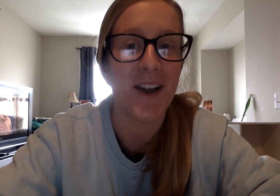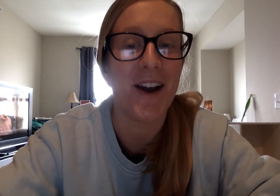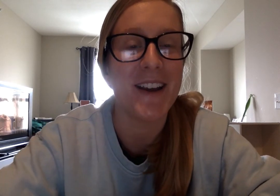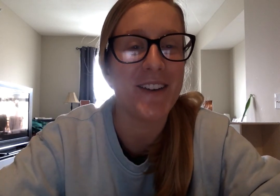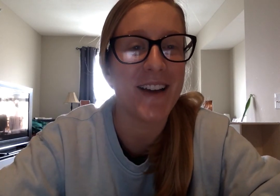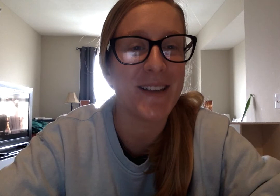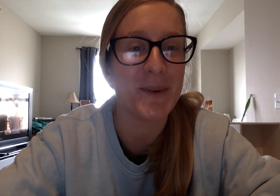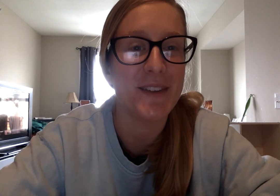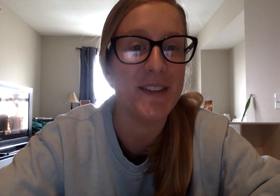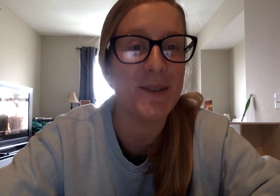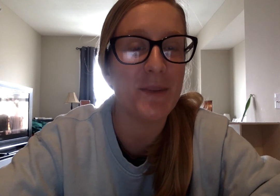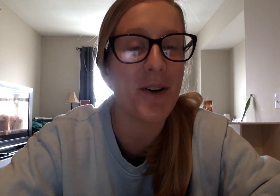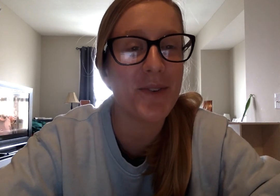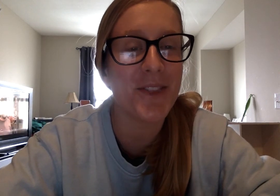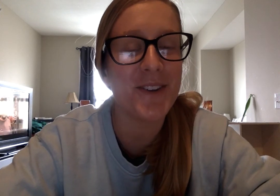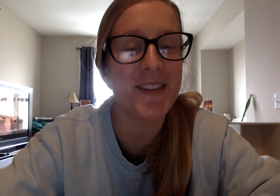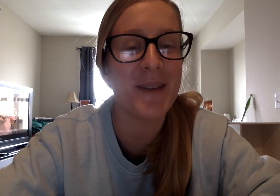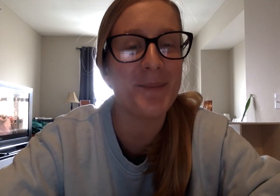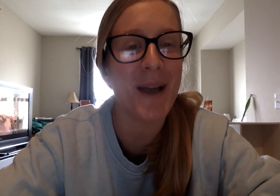Alright you guys. I will see you tomorrow for Thursday. Bye.